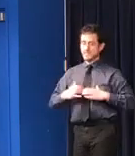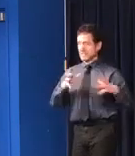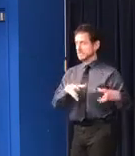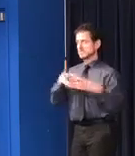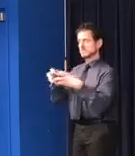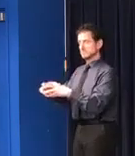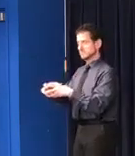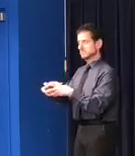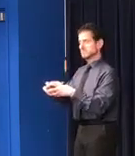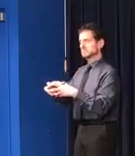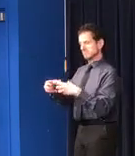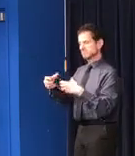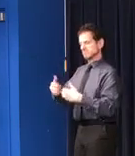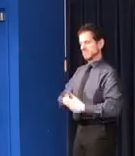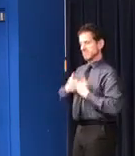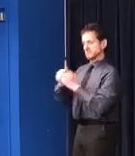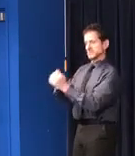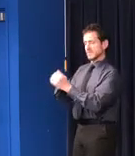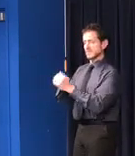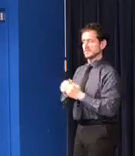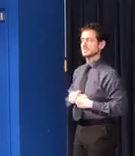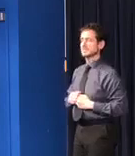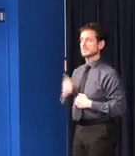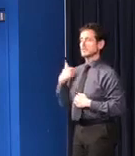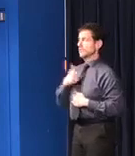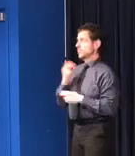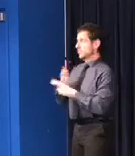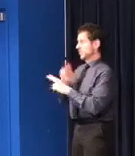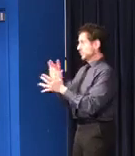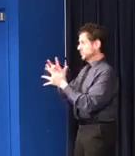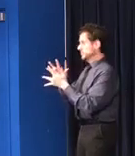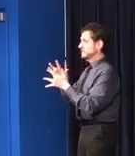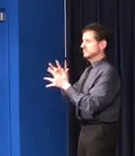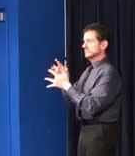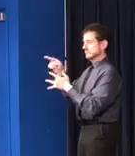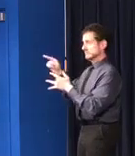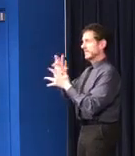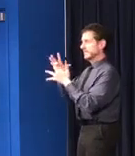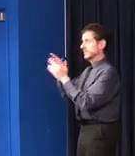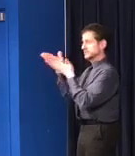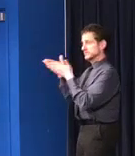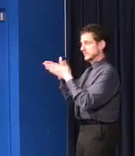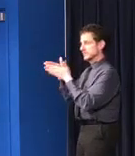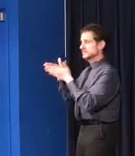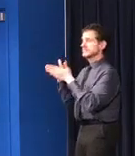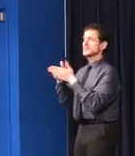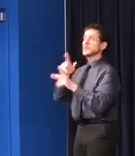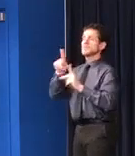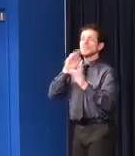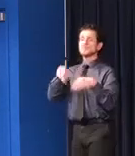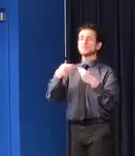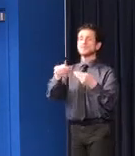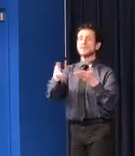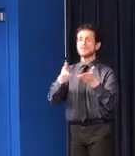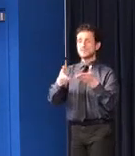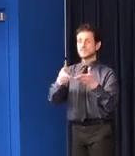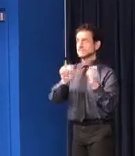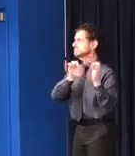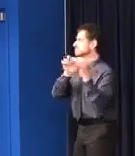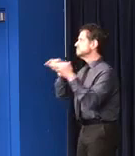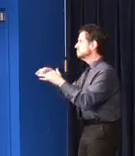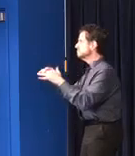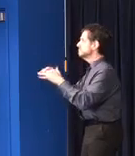in close proximity. We are using an online channel where providers can talk to each other directly and share information